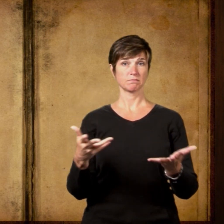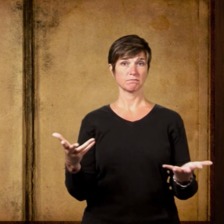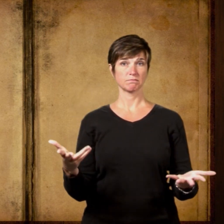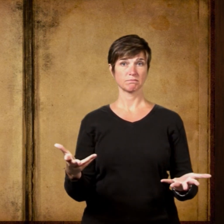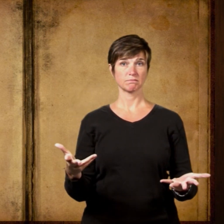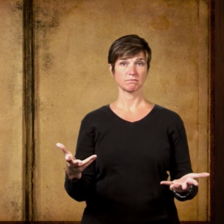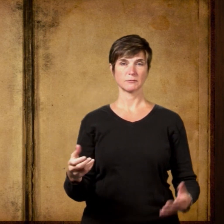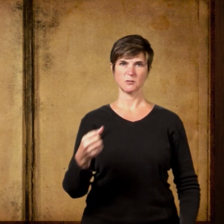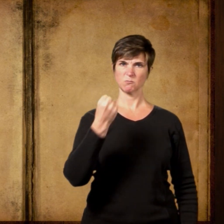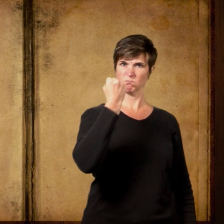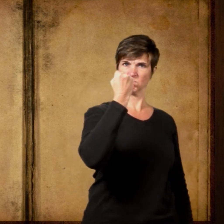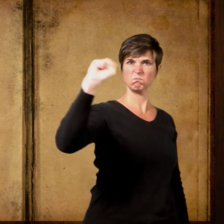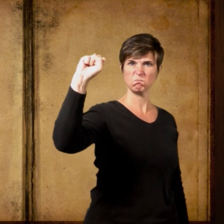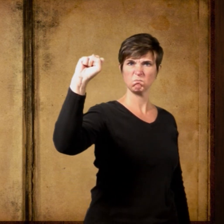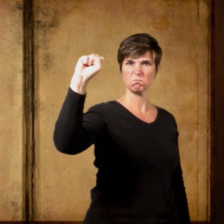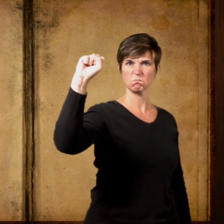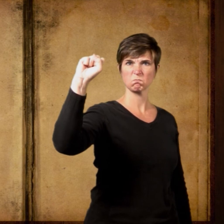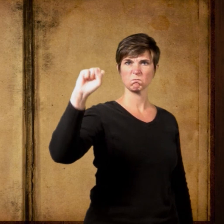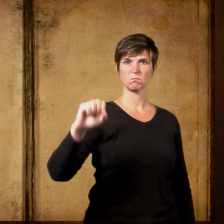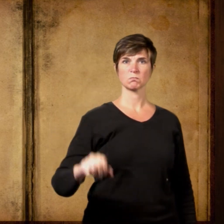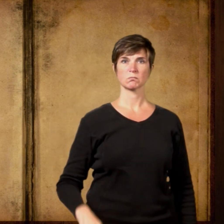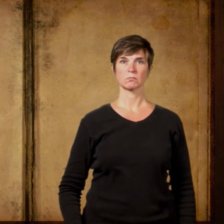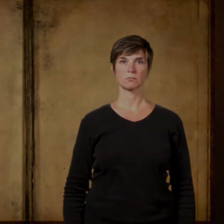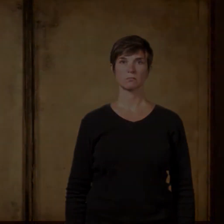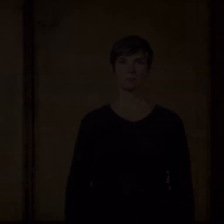with bold resistance you you you